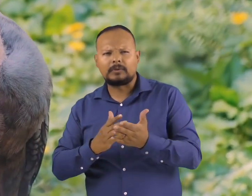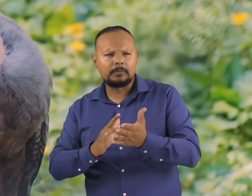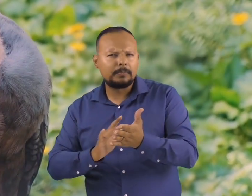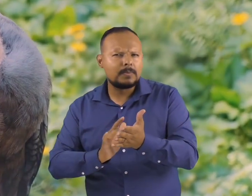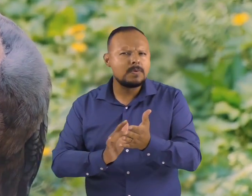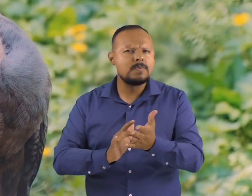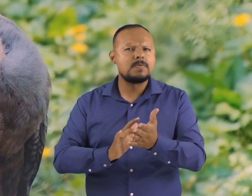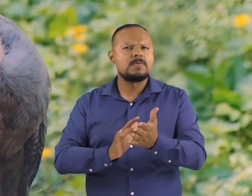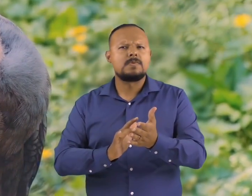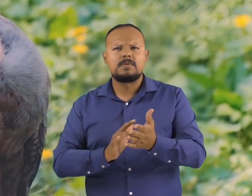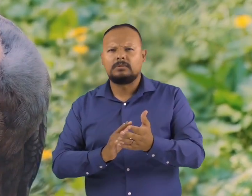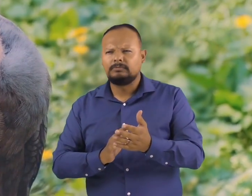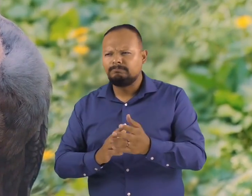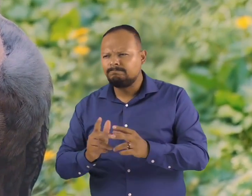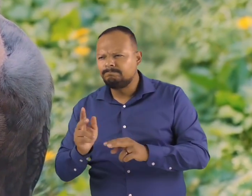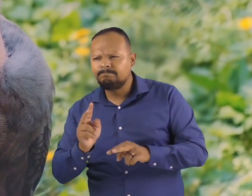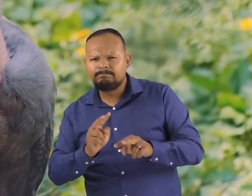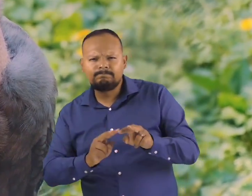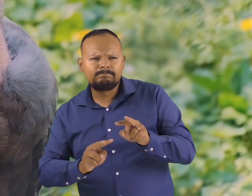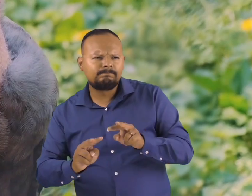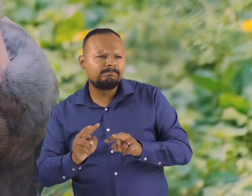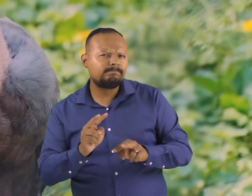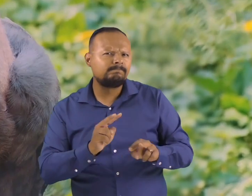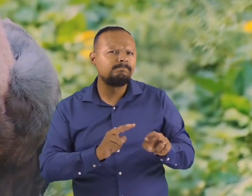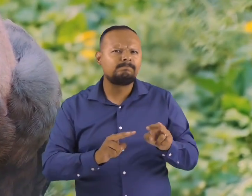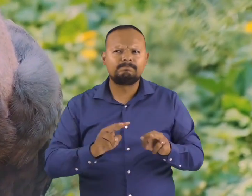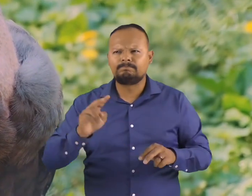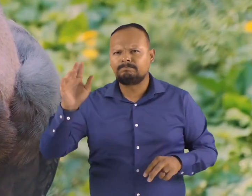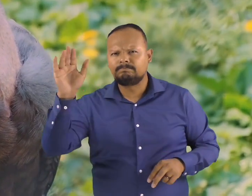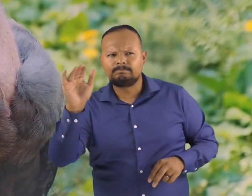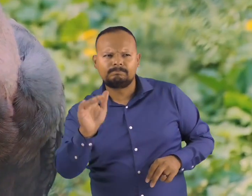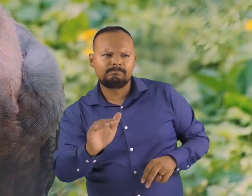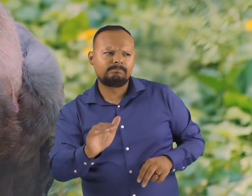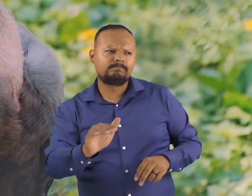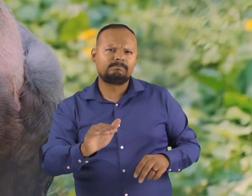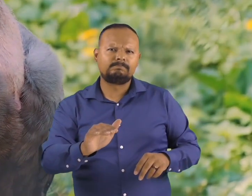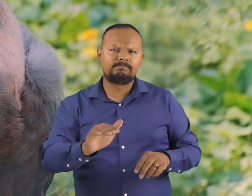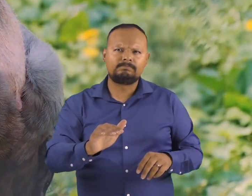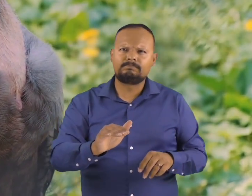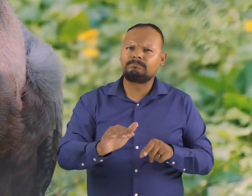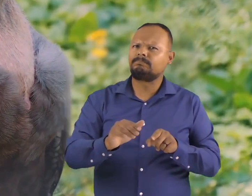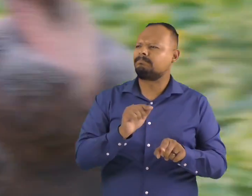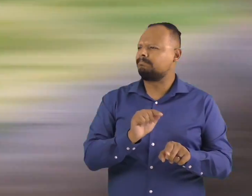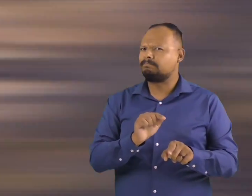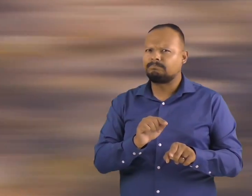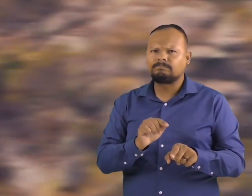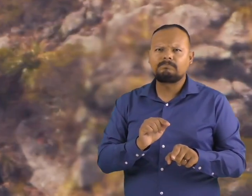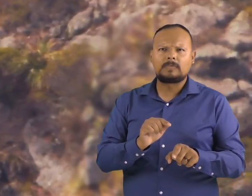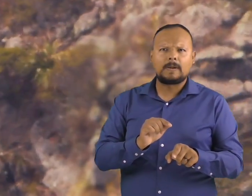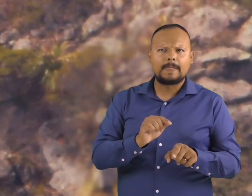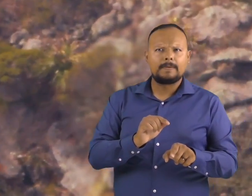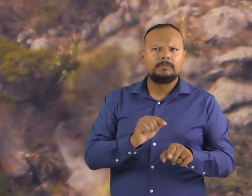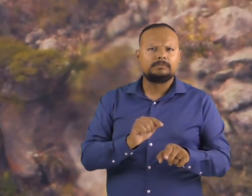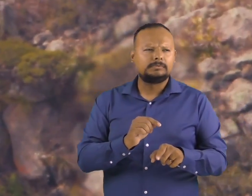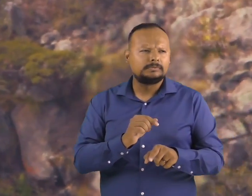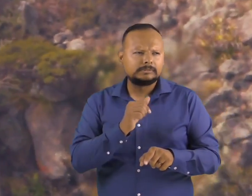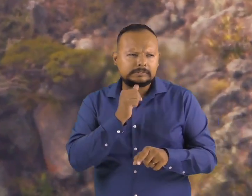pollutants, so they bring attention to areas that may be ecologically unhealthy. Condor populations decreased